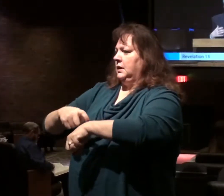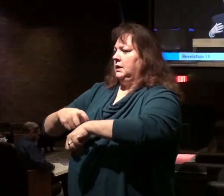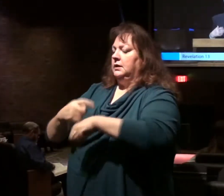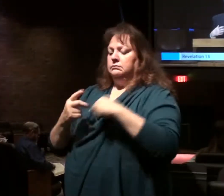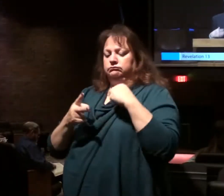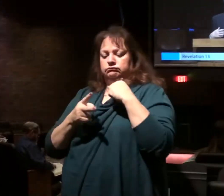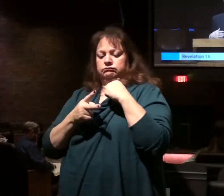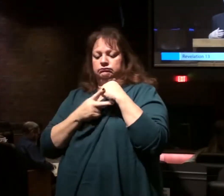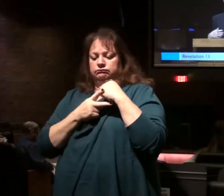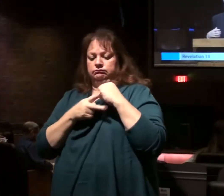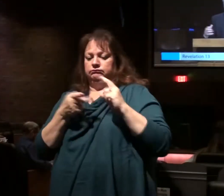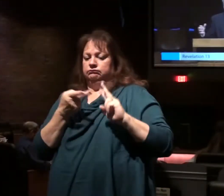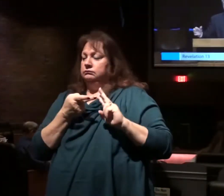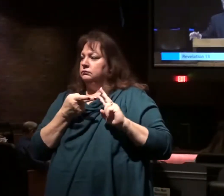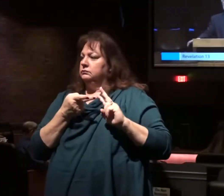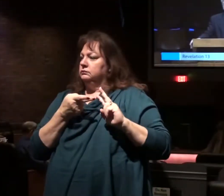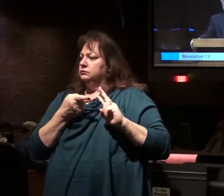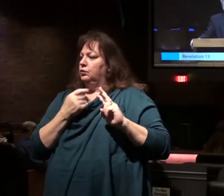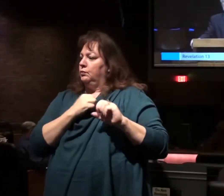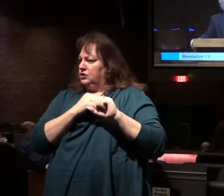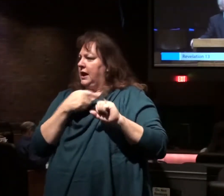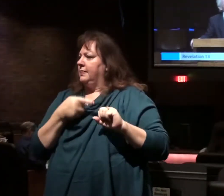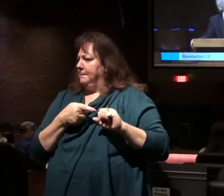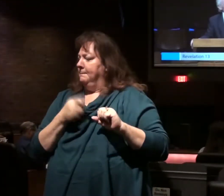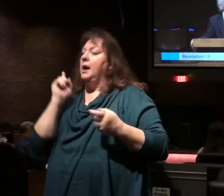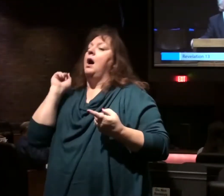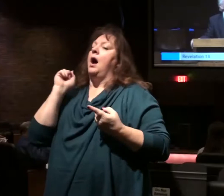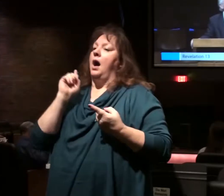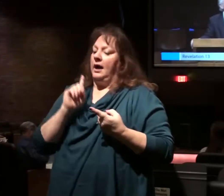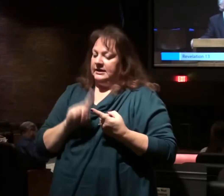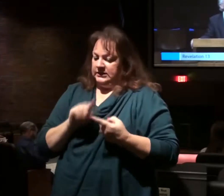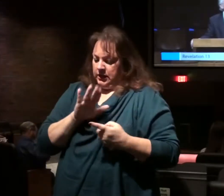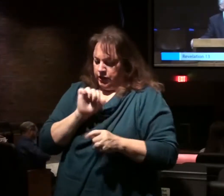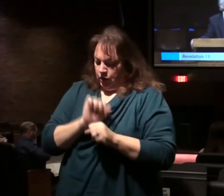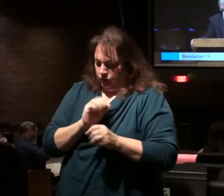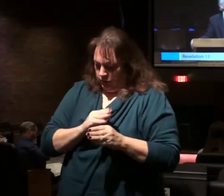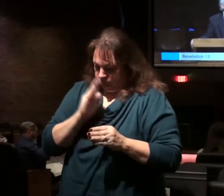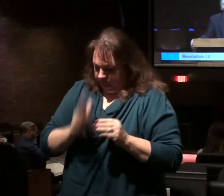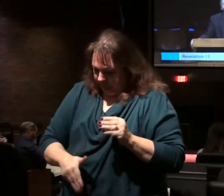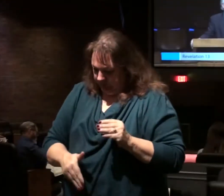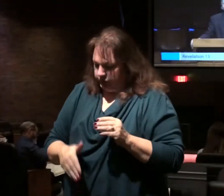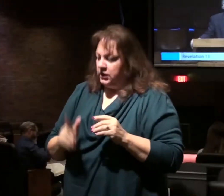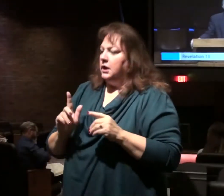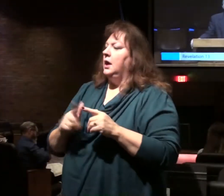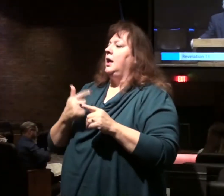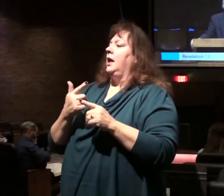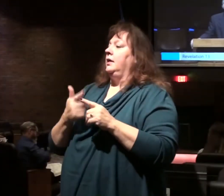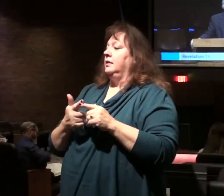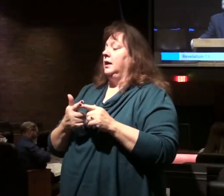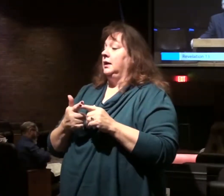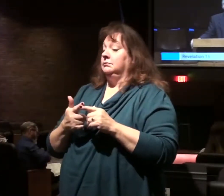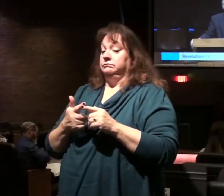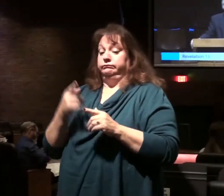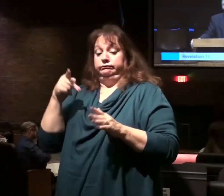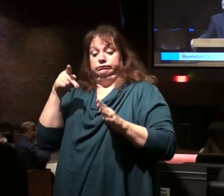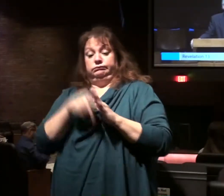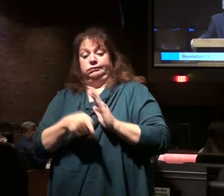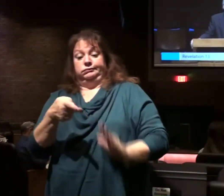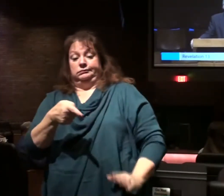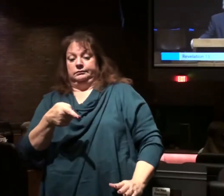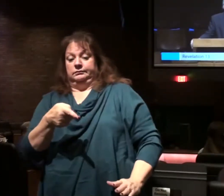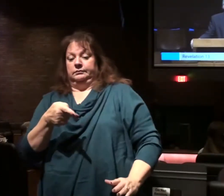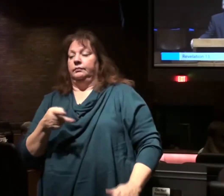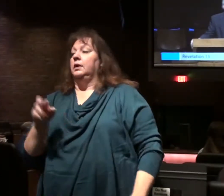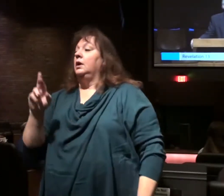preserved by God until their work is finished and then they'll be killed. We come to chapter